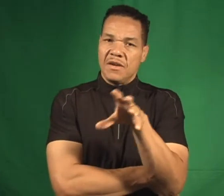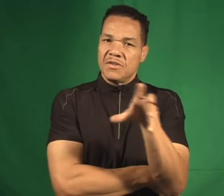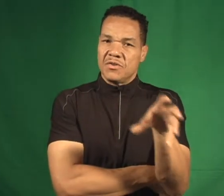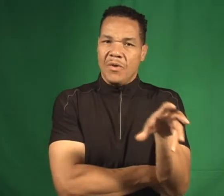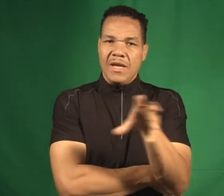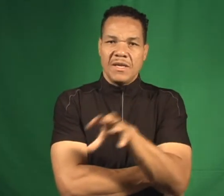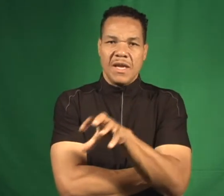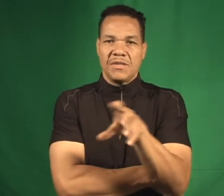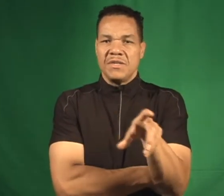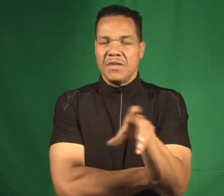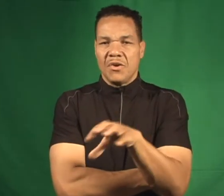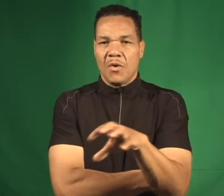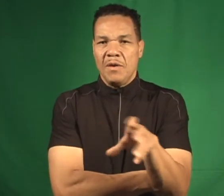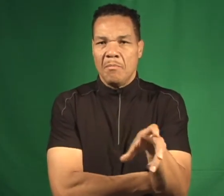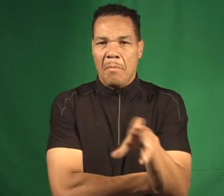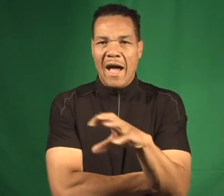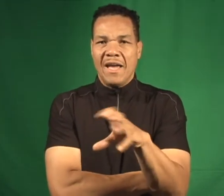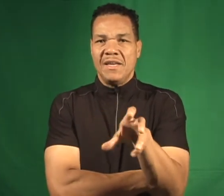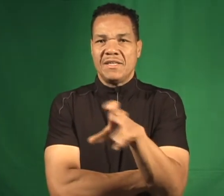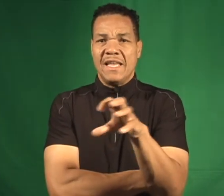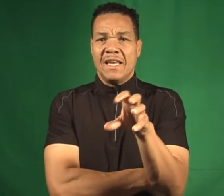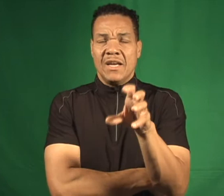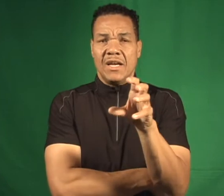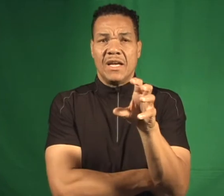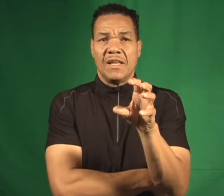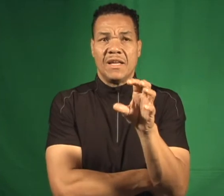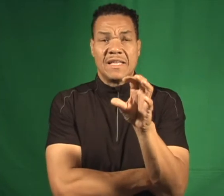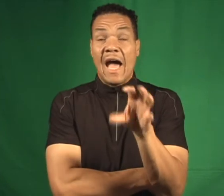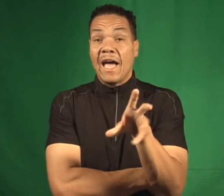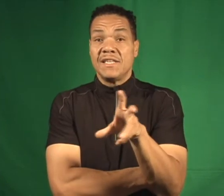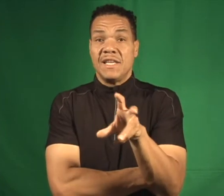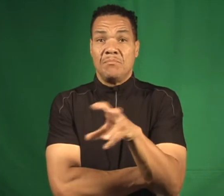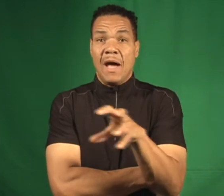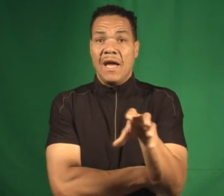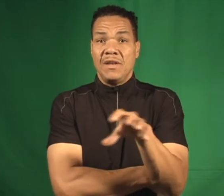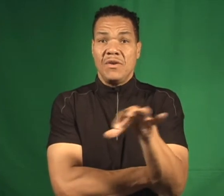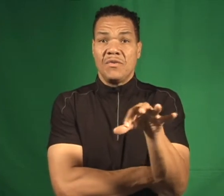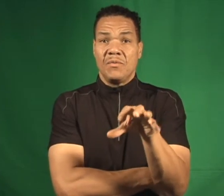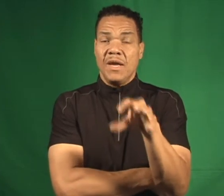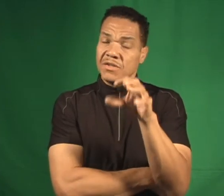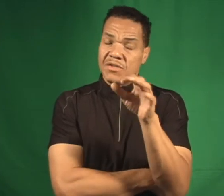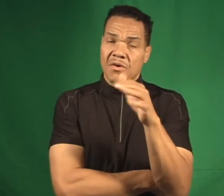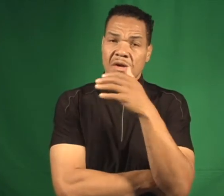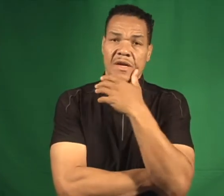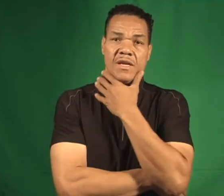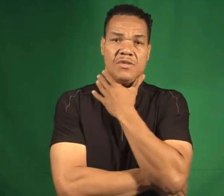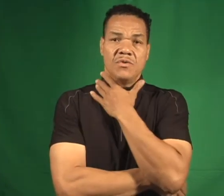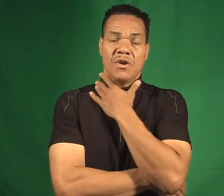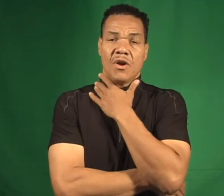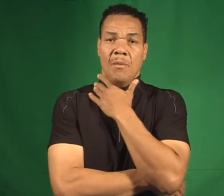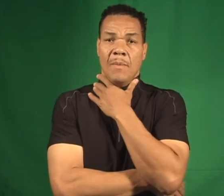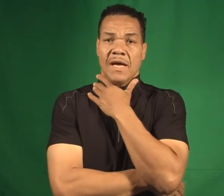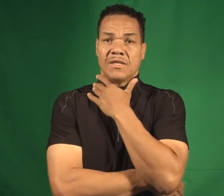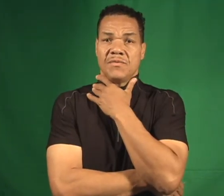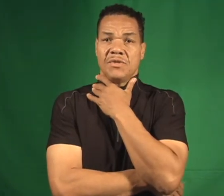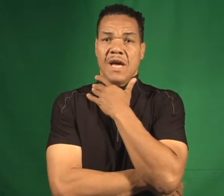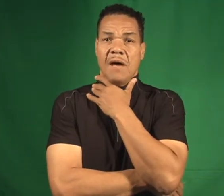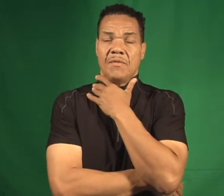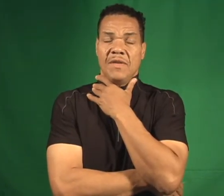there's great connections and great binds that, ties that bind near on the ranch. And so he's doing a masterful job of